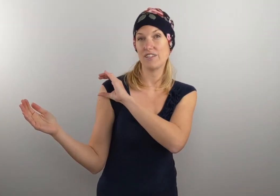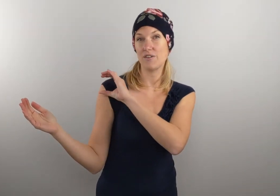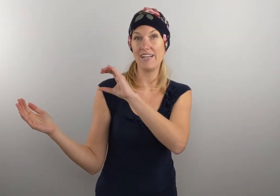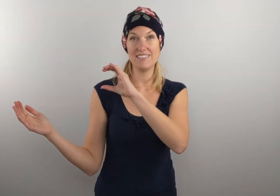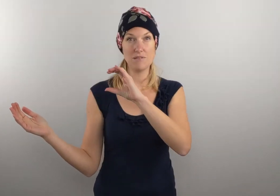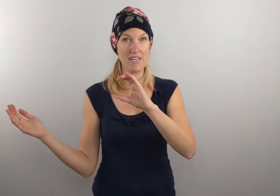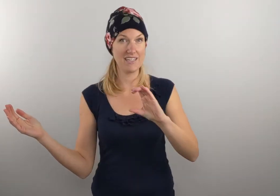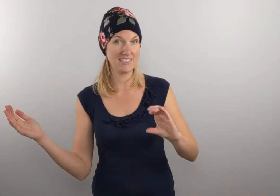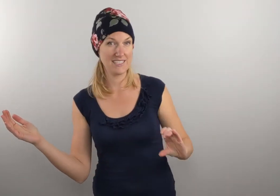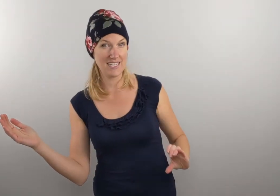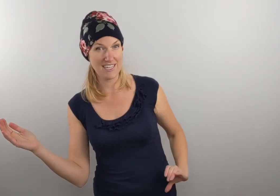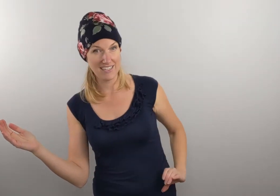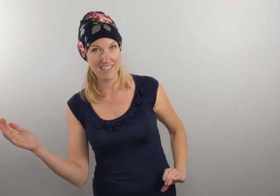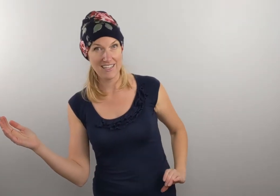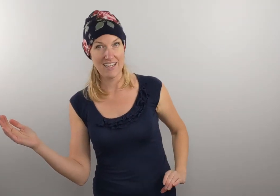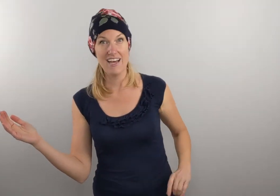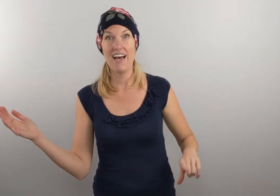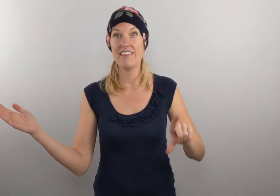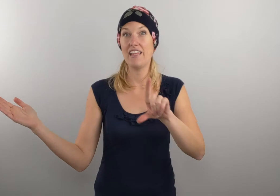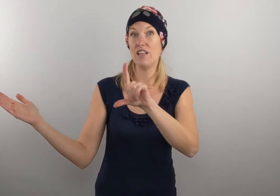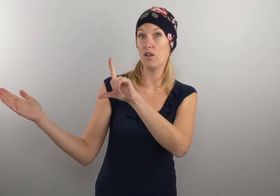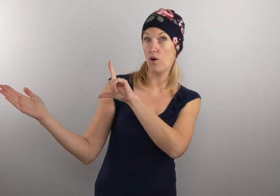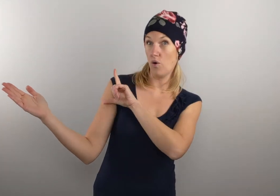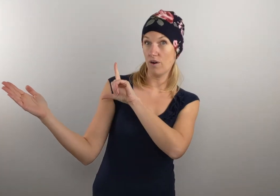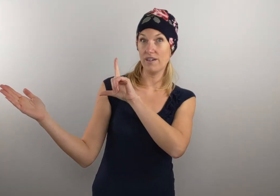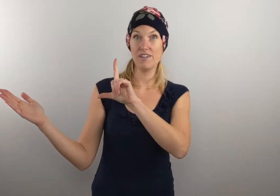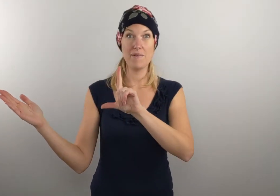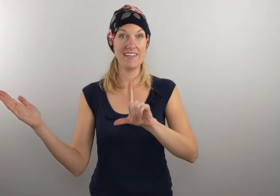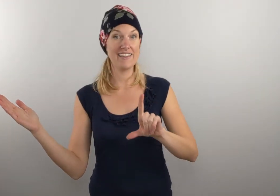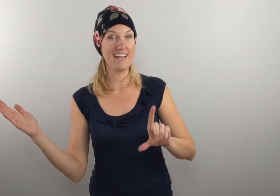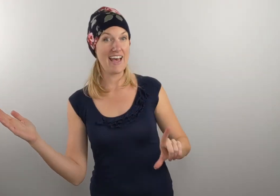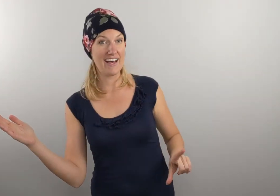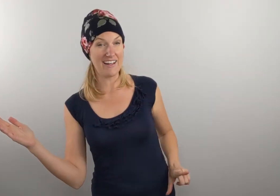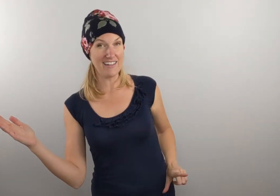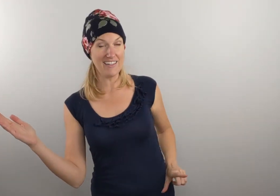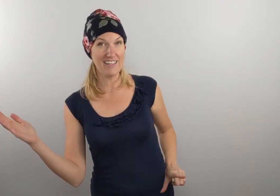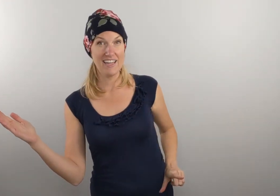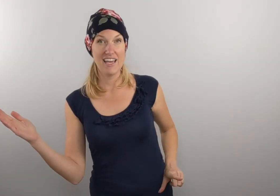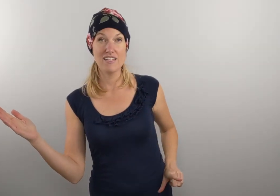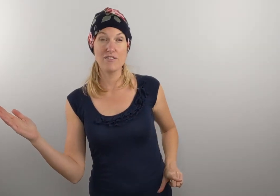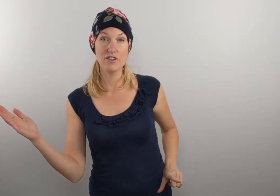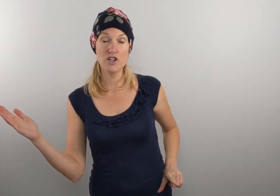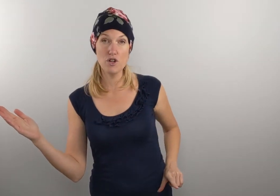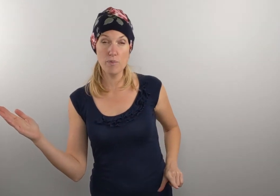Christ, you're making a C. And then Lord, you're making an L. And then for newborn,